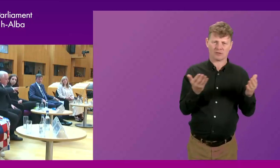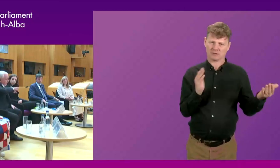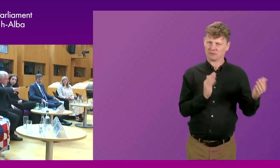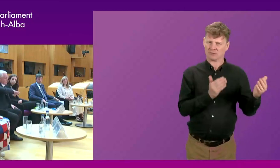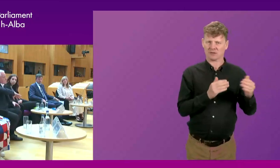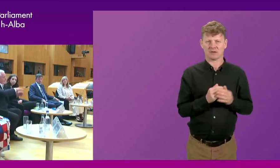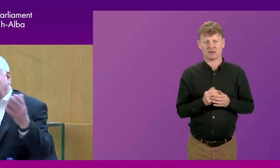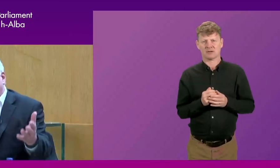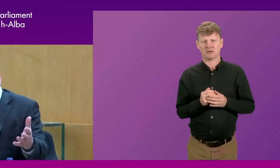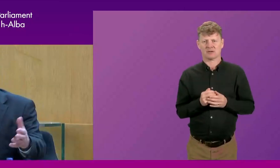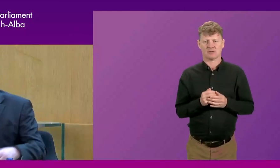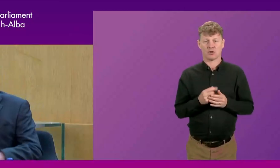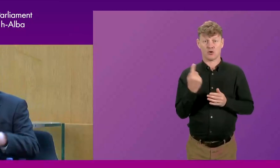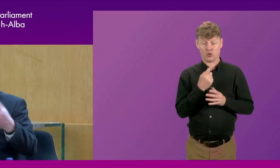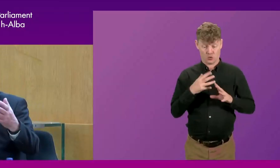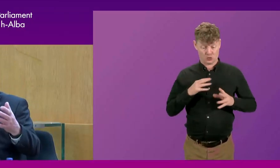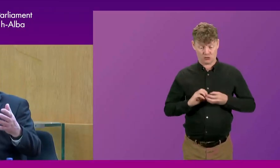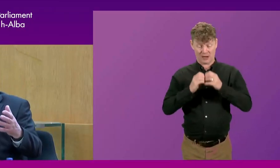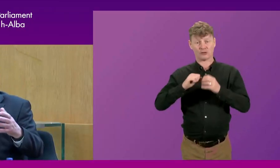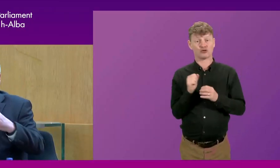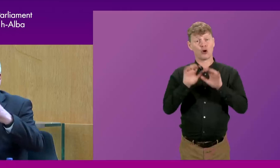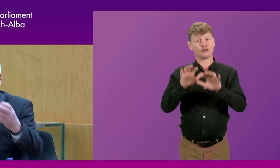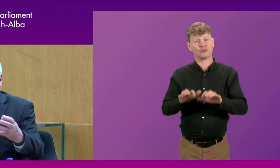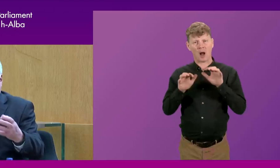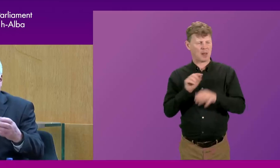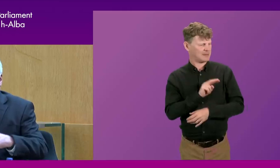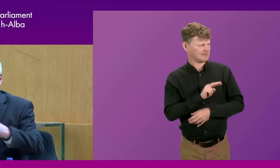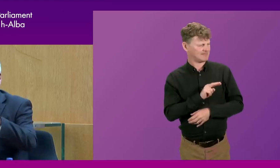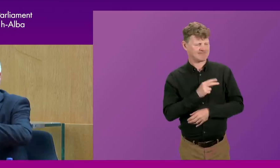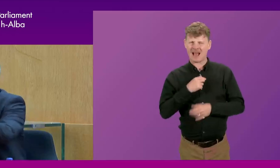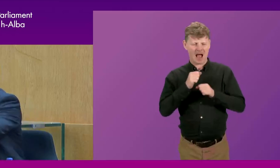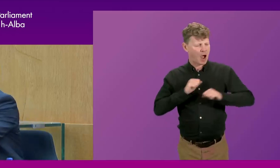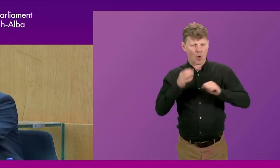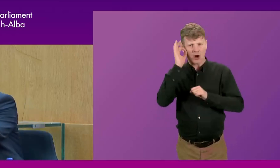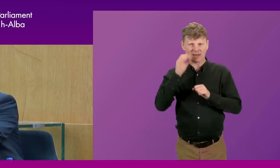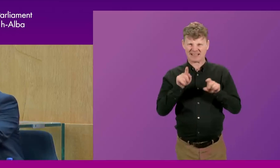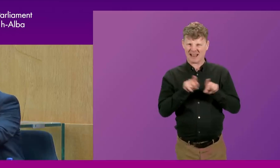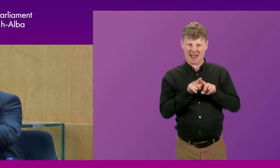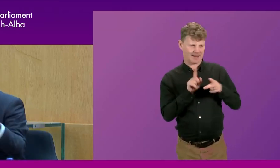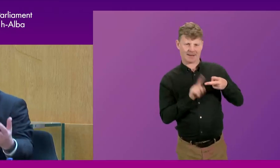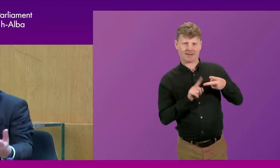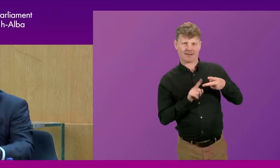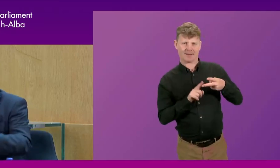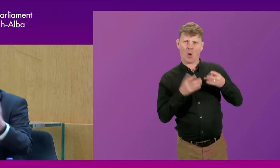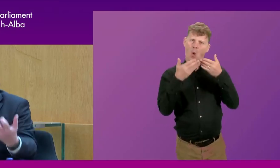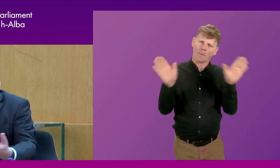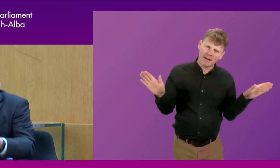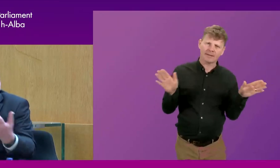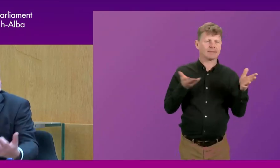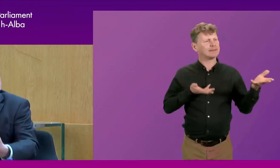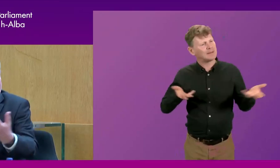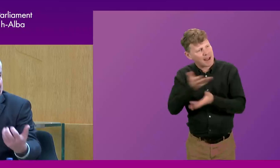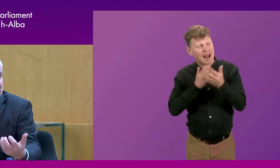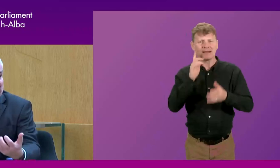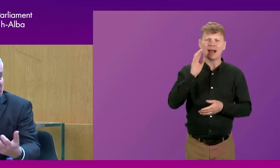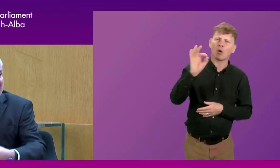And those who created the Scottish Parliament, they wanted our committees to be more like those second committees, more open to debate and